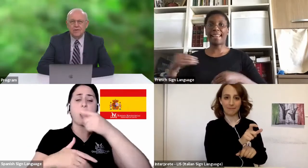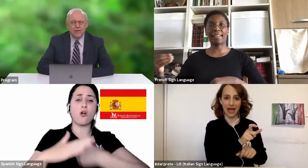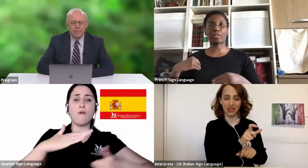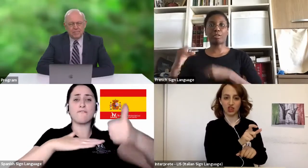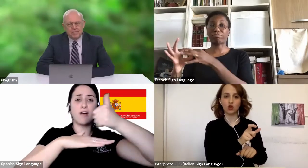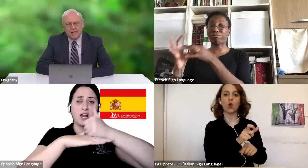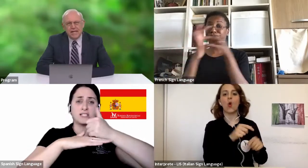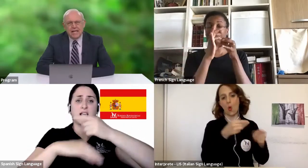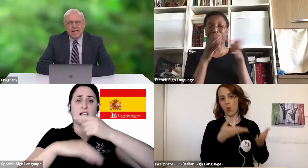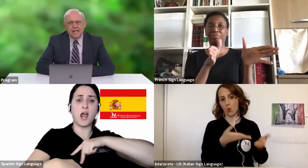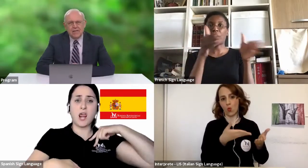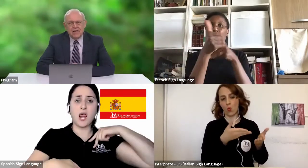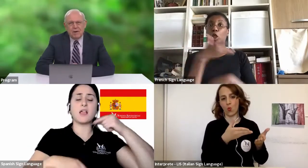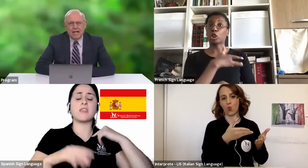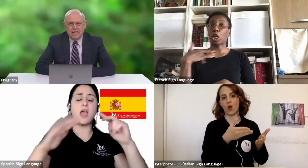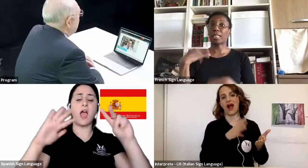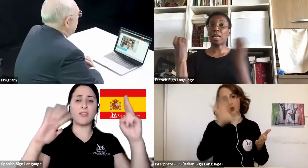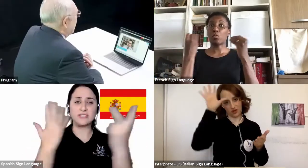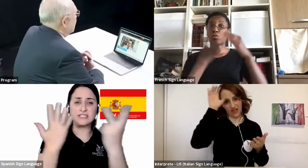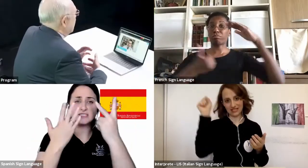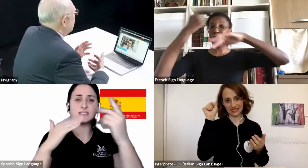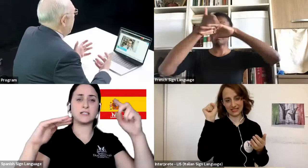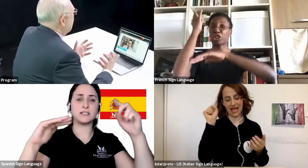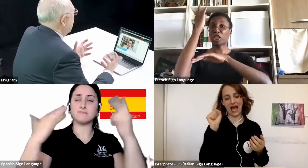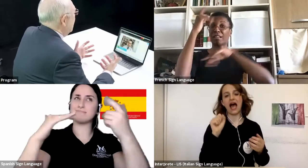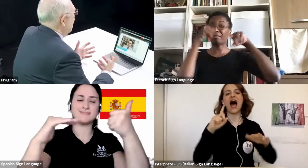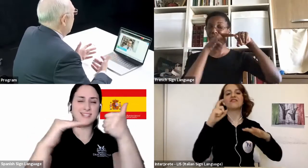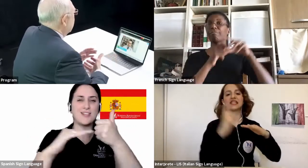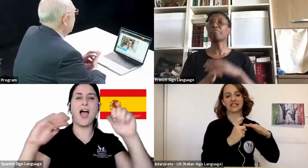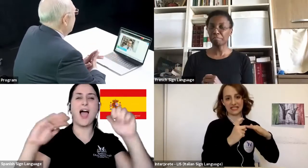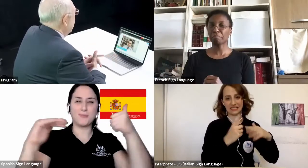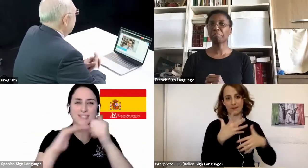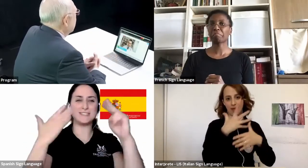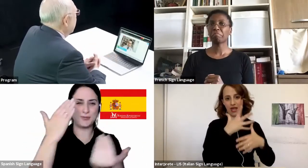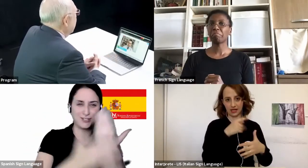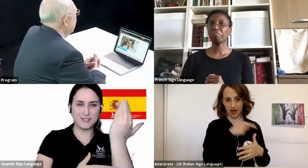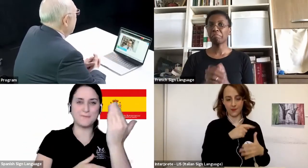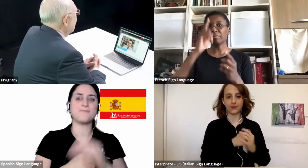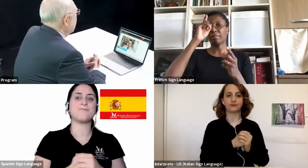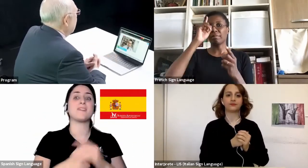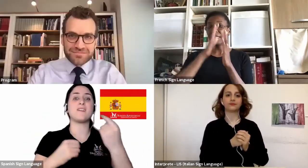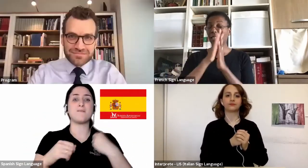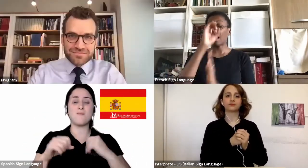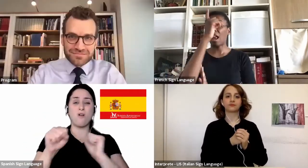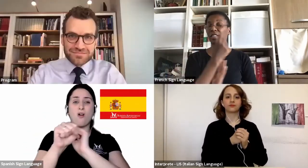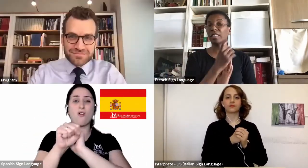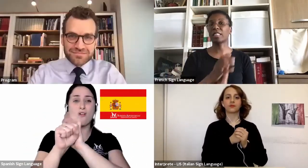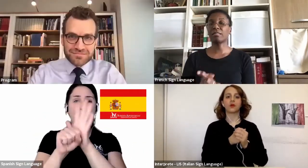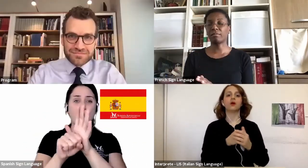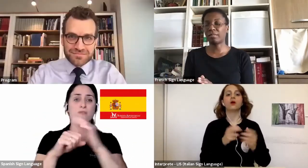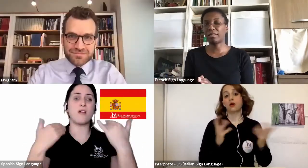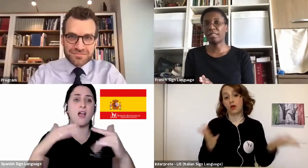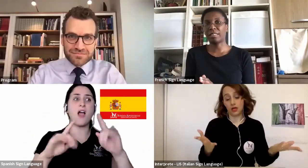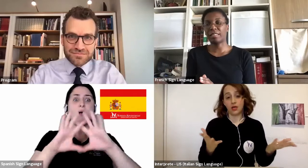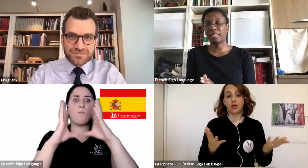Torben, the pandemic has impacted everyone differently, and yet it has created a